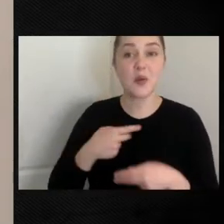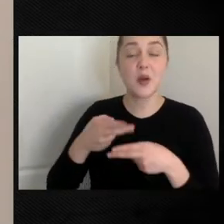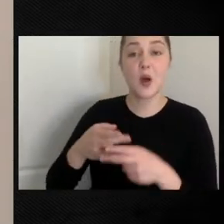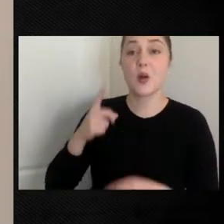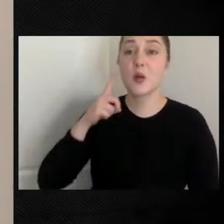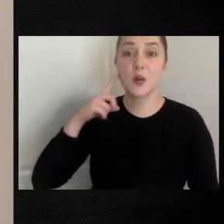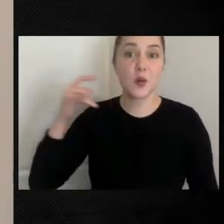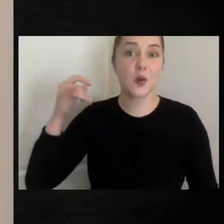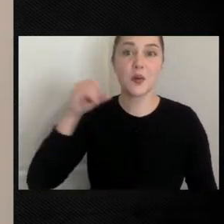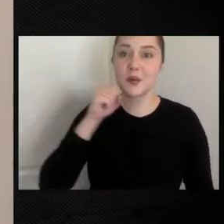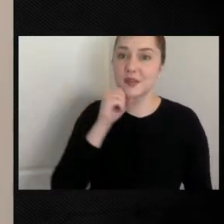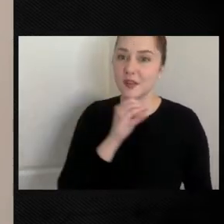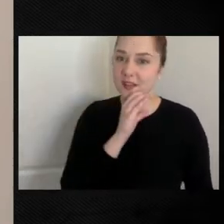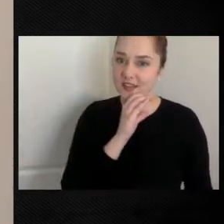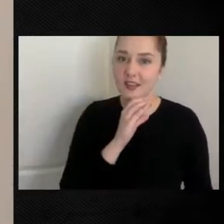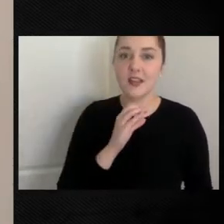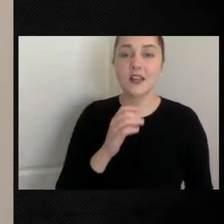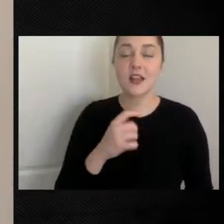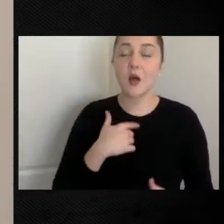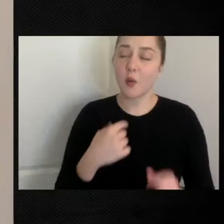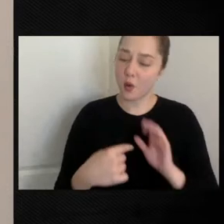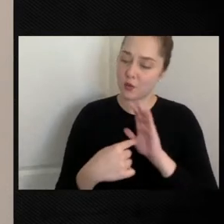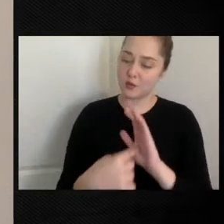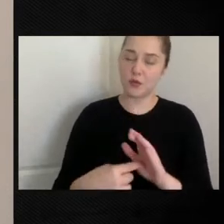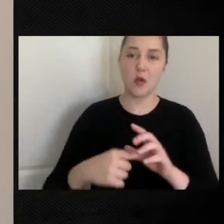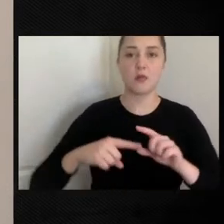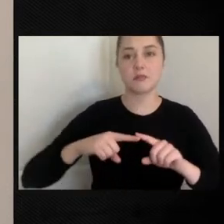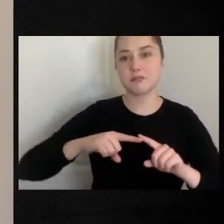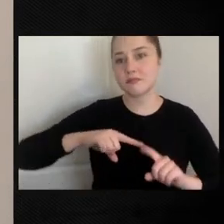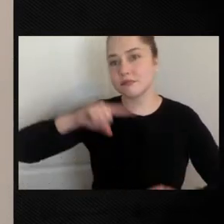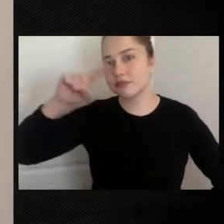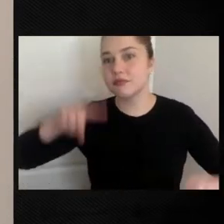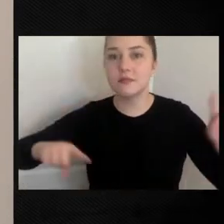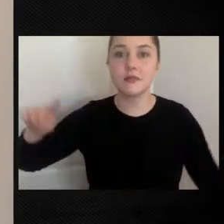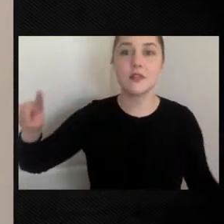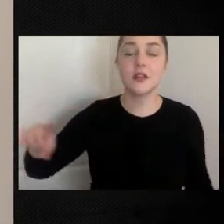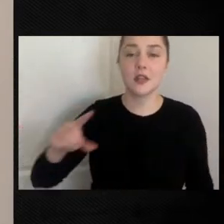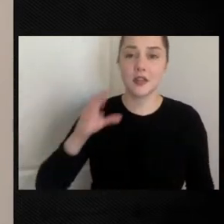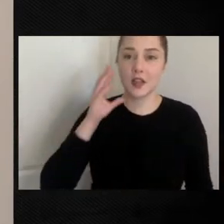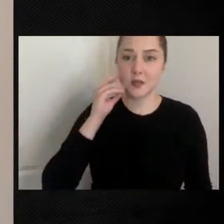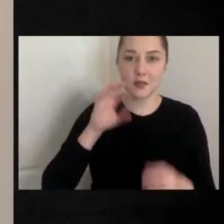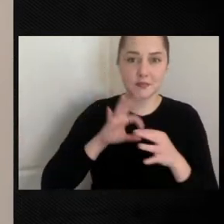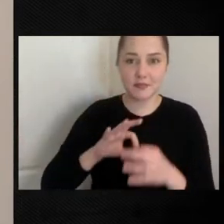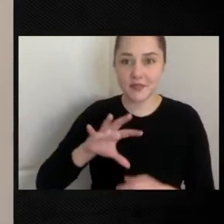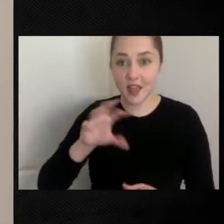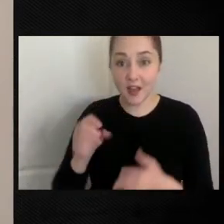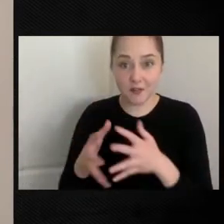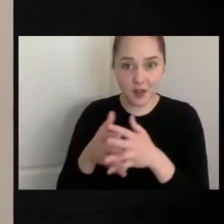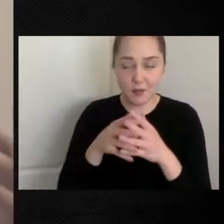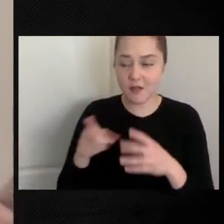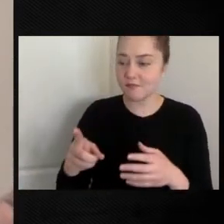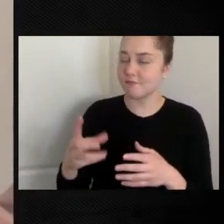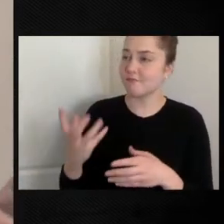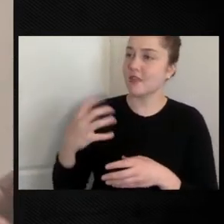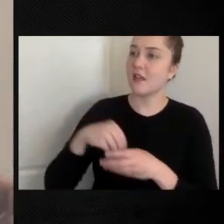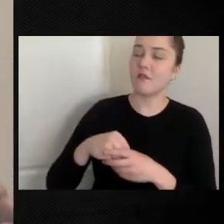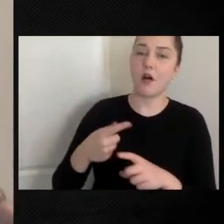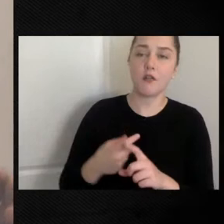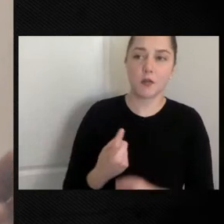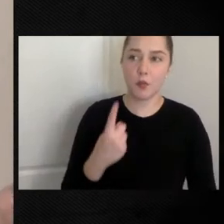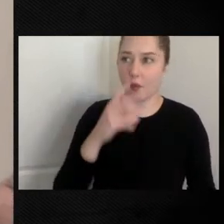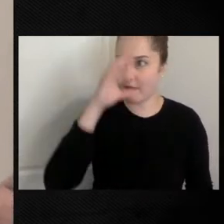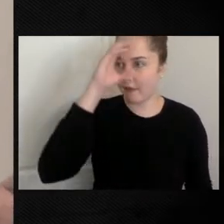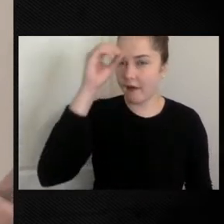just to show the length and breadth and the depth that African Americans have been involved from one guy